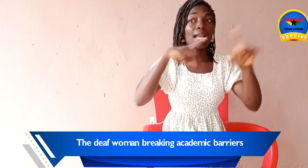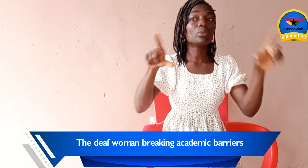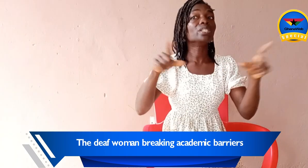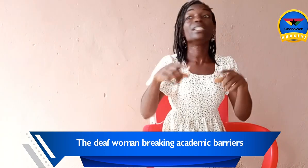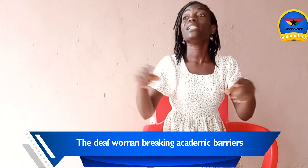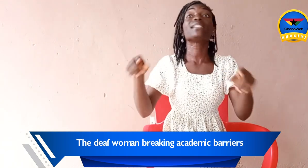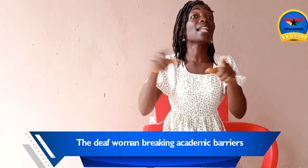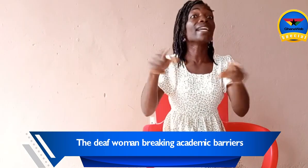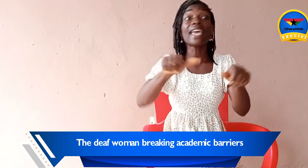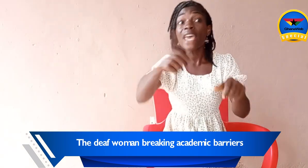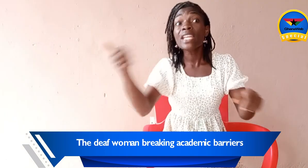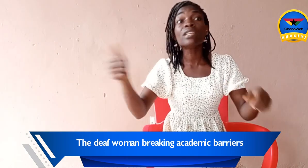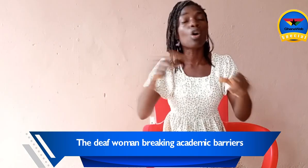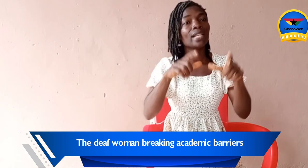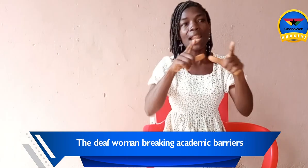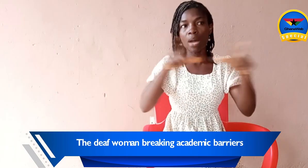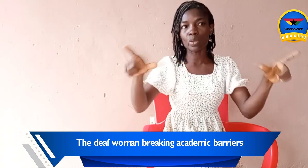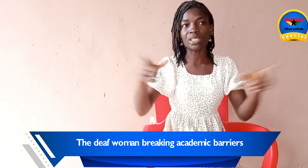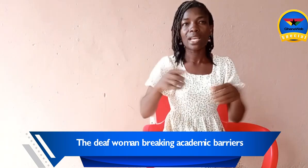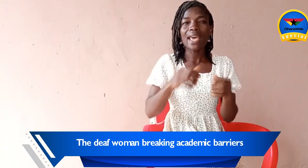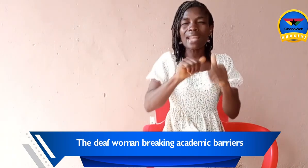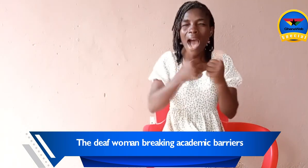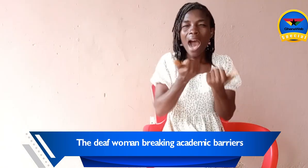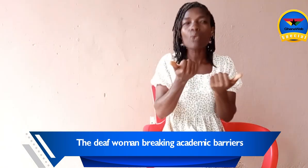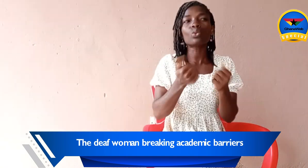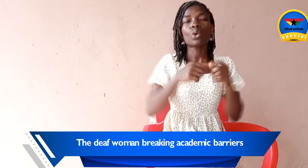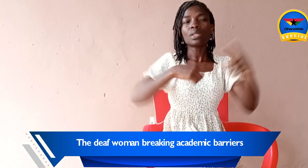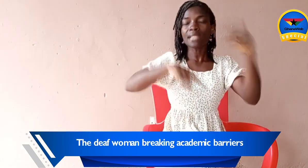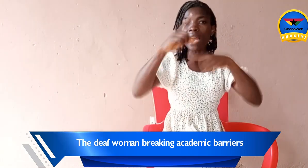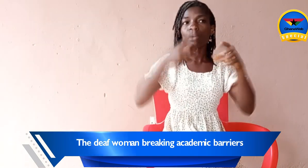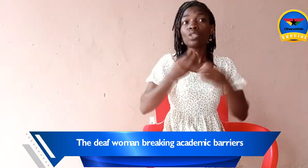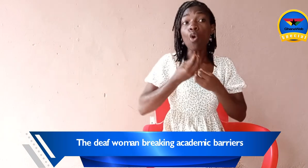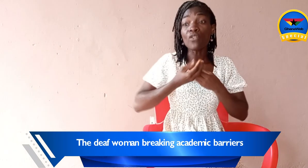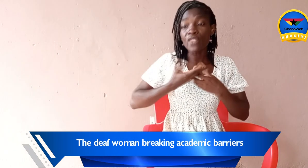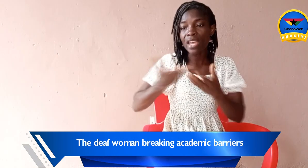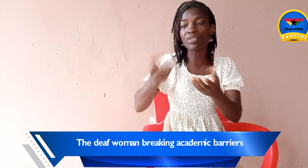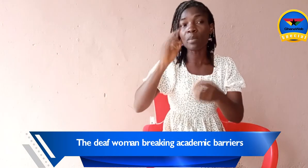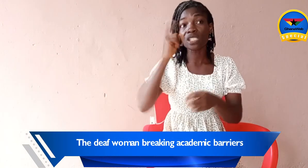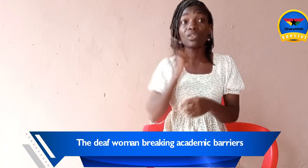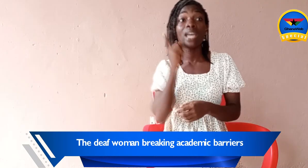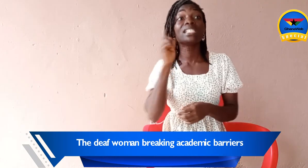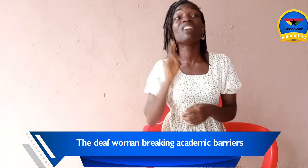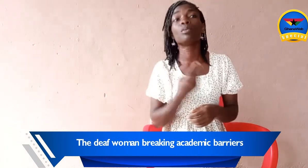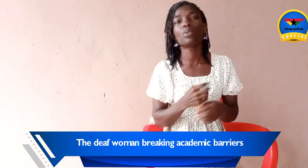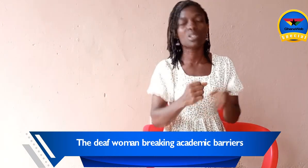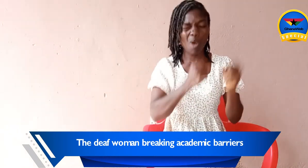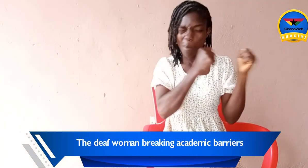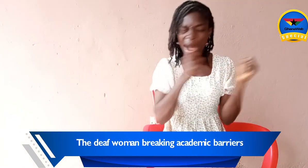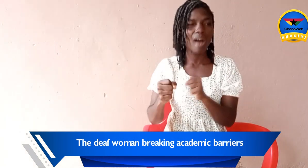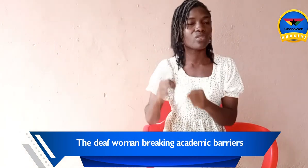is like any other language. And how sign language convey information for deaf people is more powerful than